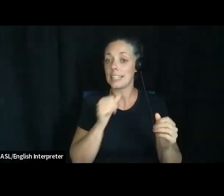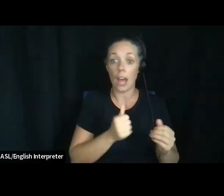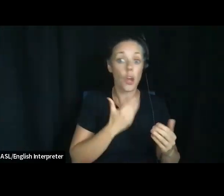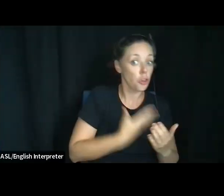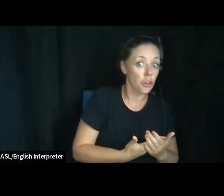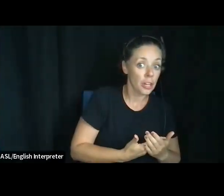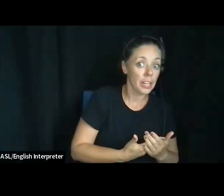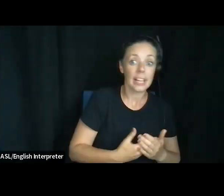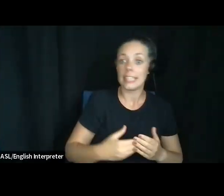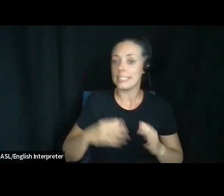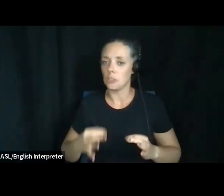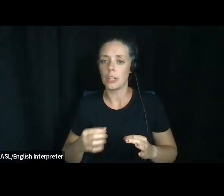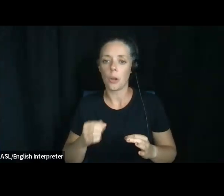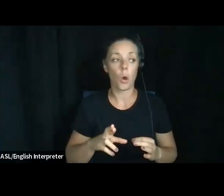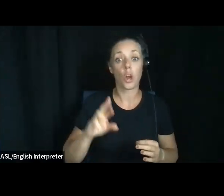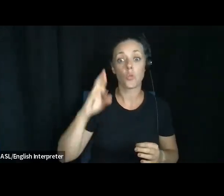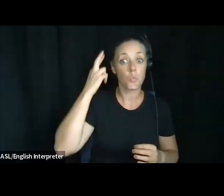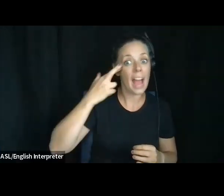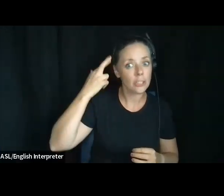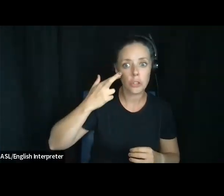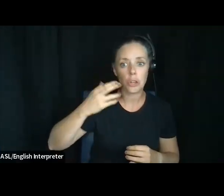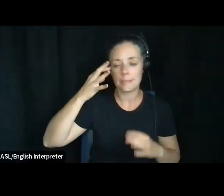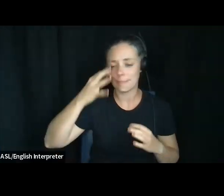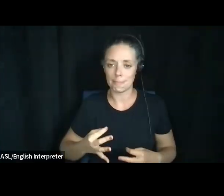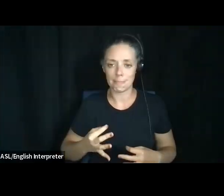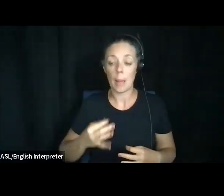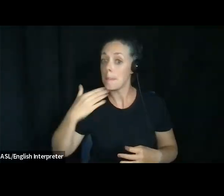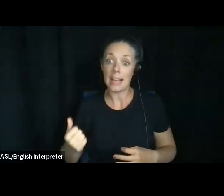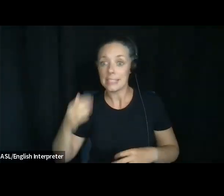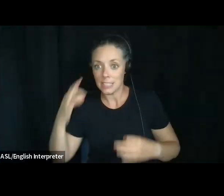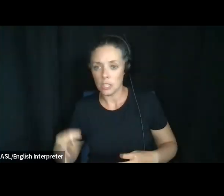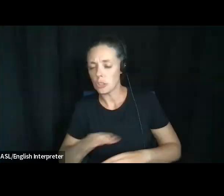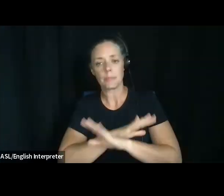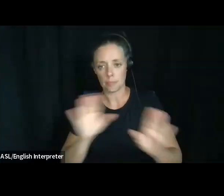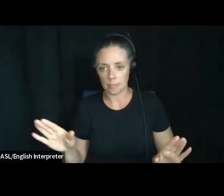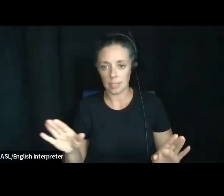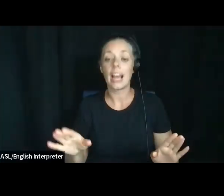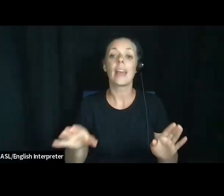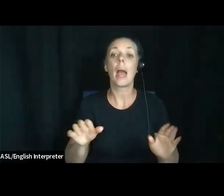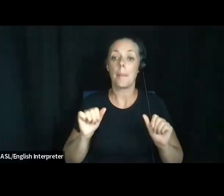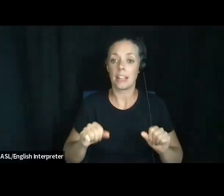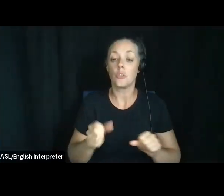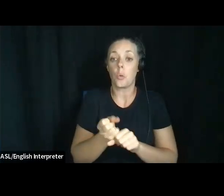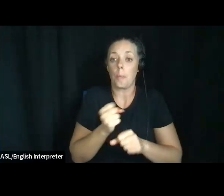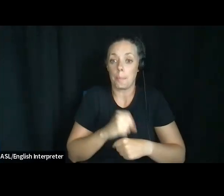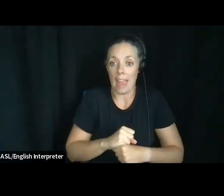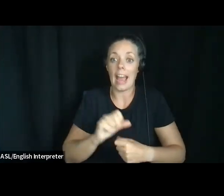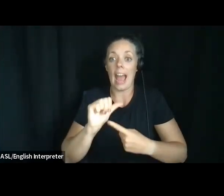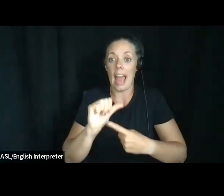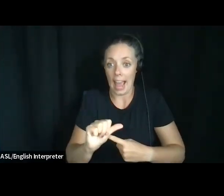decision, not rational decision, not the best decision, but the ability to make a decision.